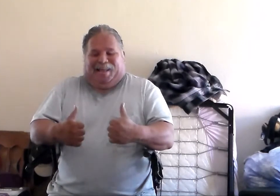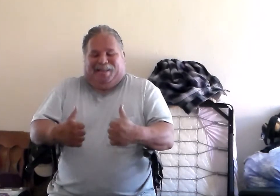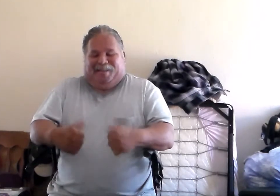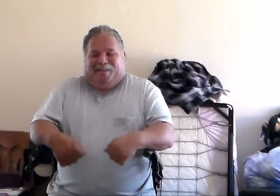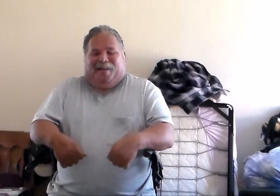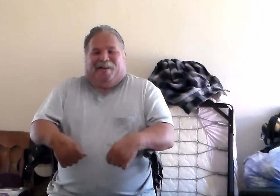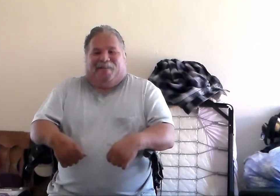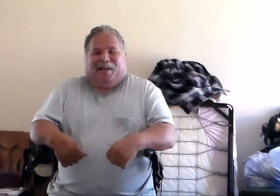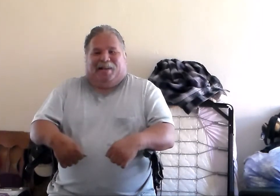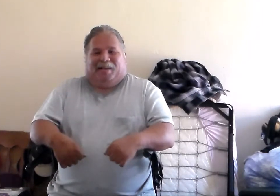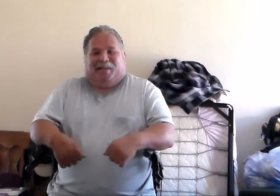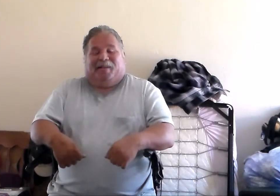All right.